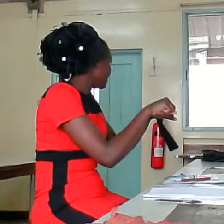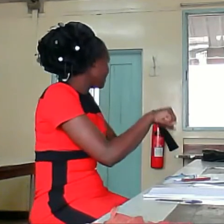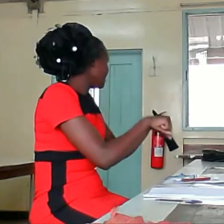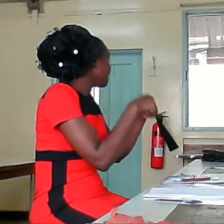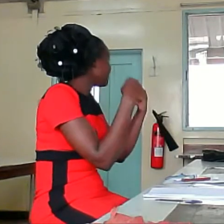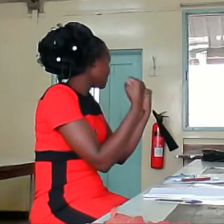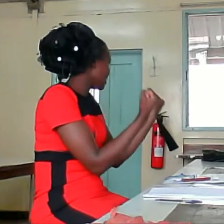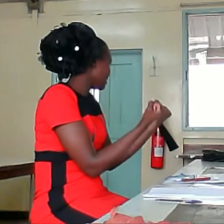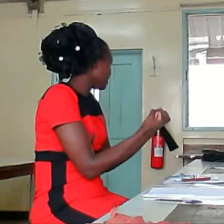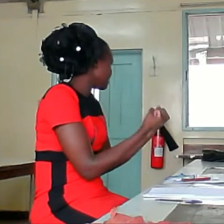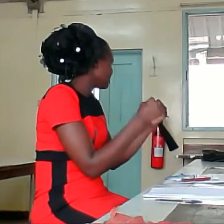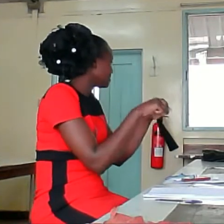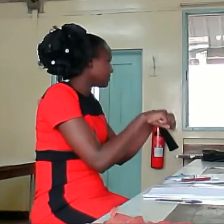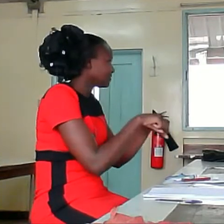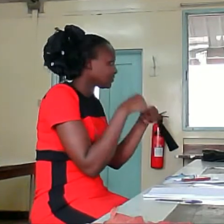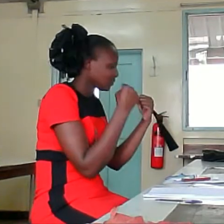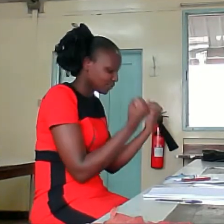Social. Yes. Social.